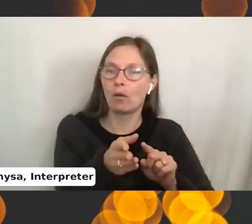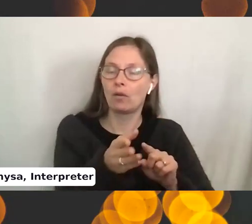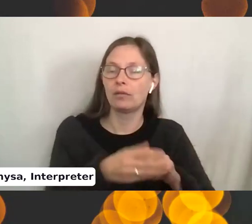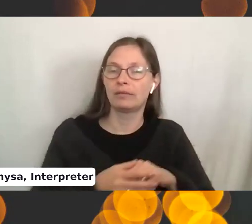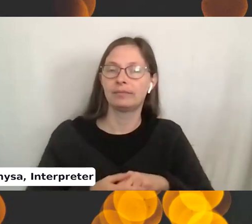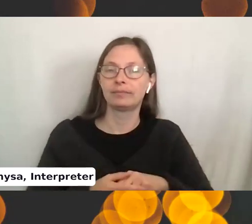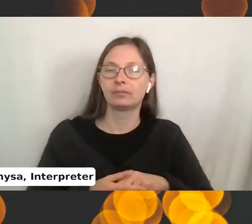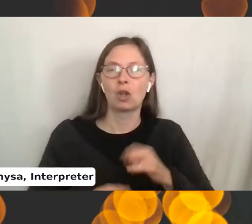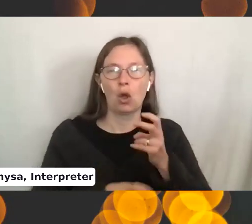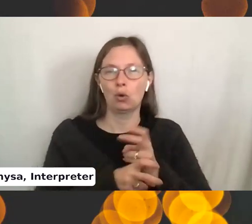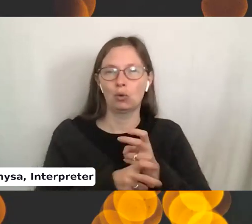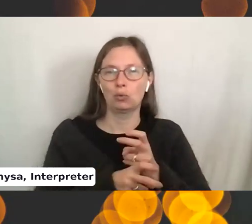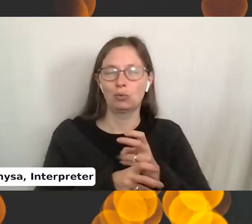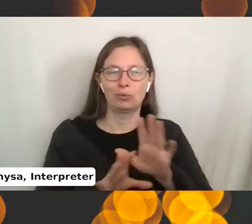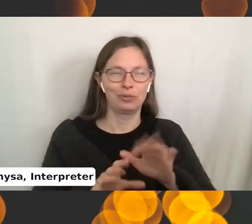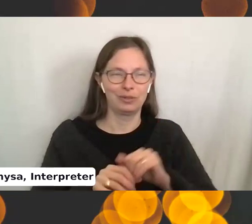That's hard to do.